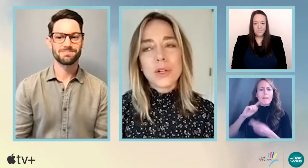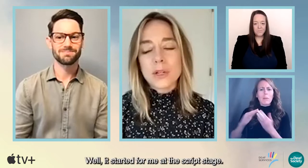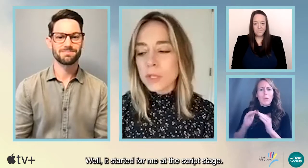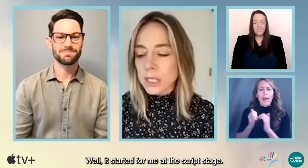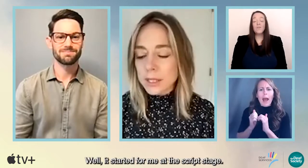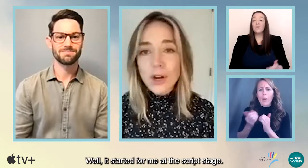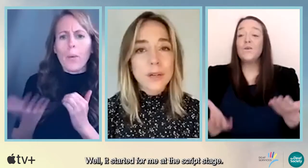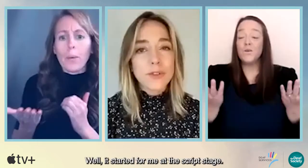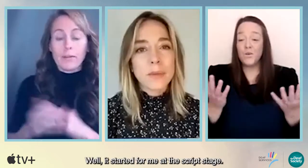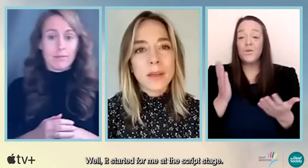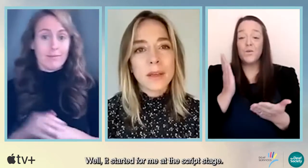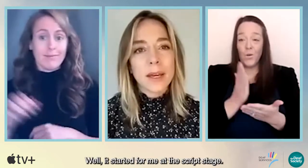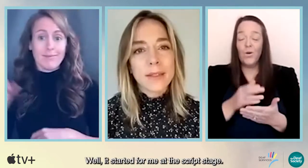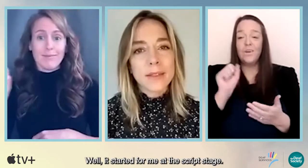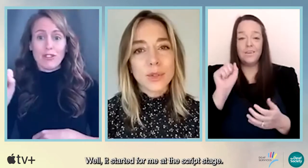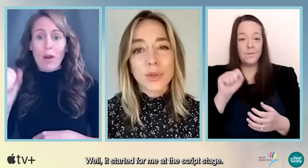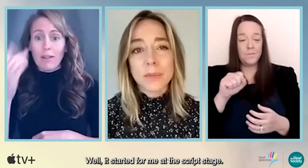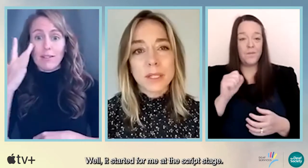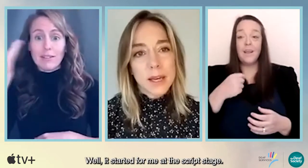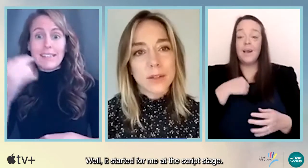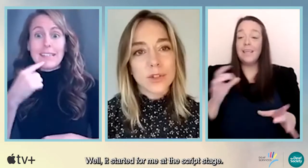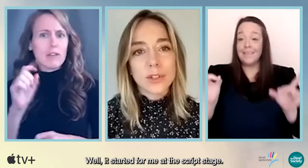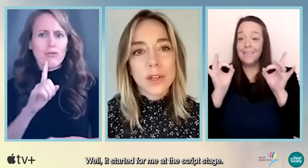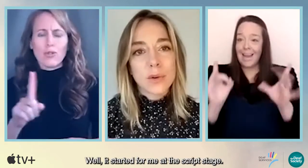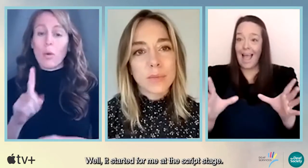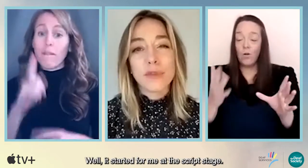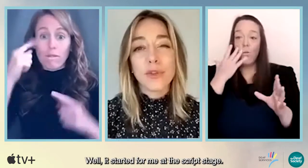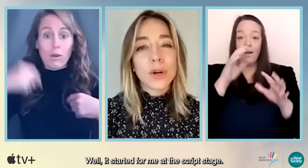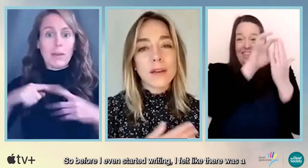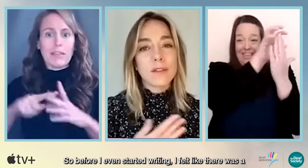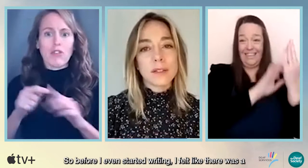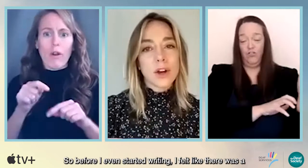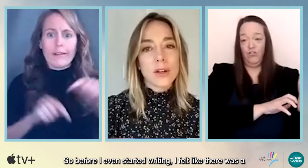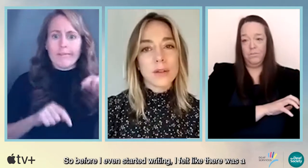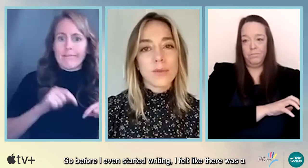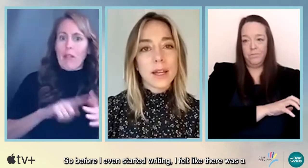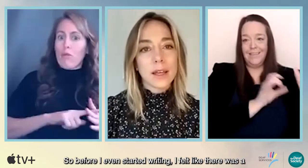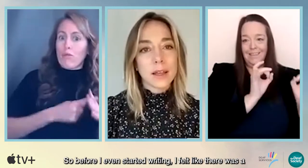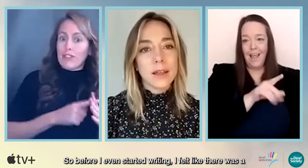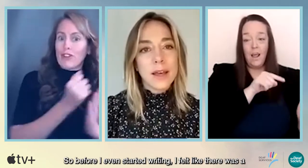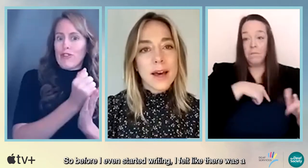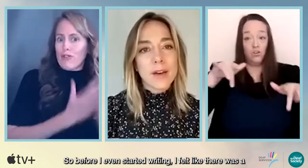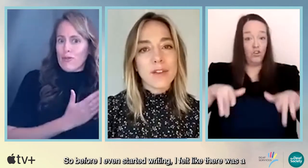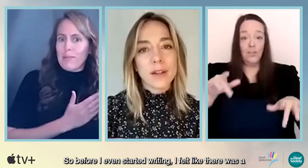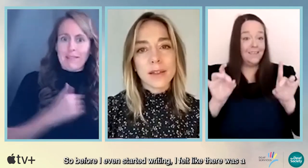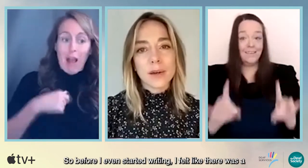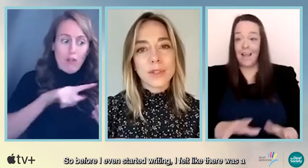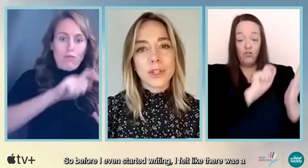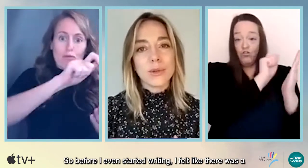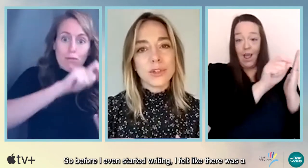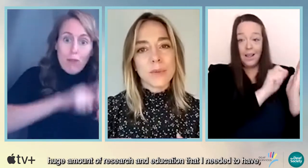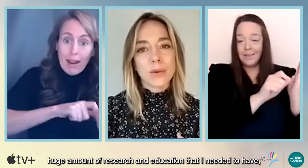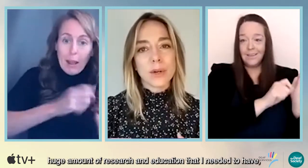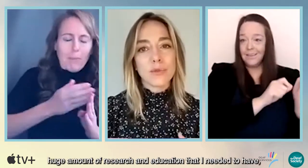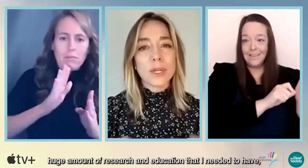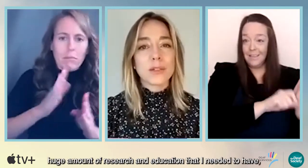Sure. Well, it started for me at the script stage. So before I even started writing, I felt like there was